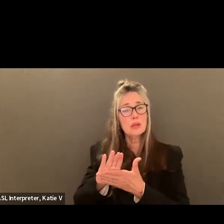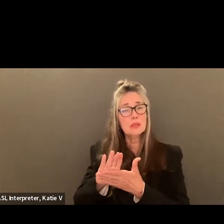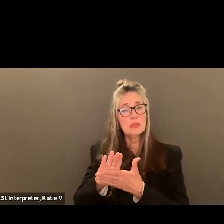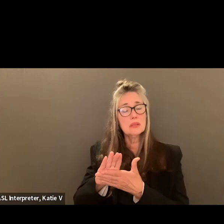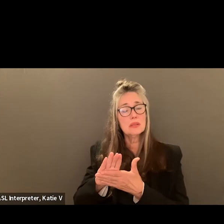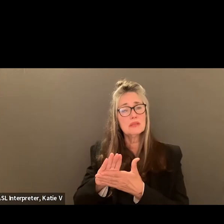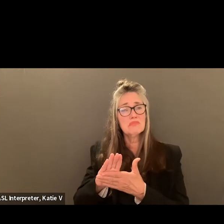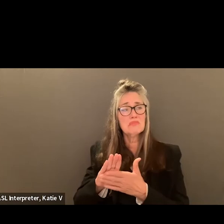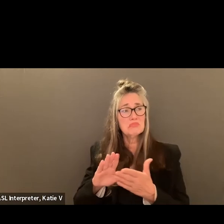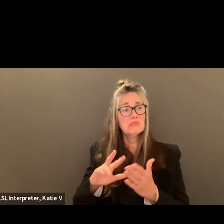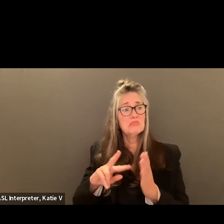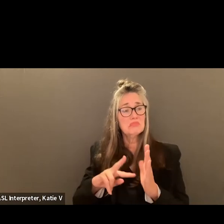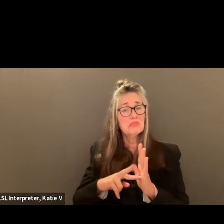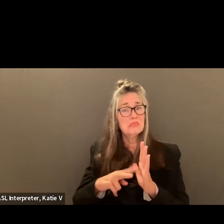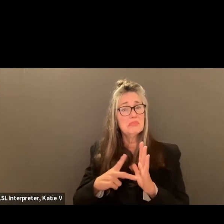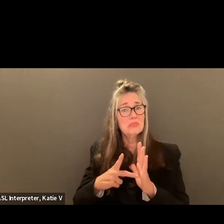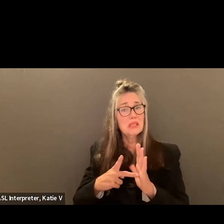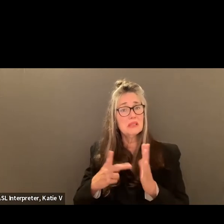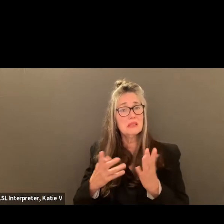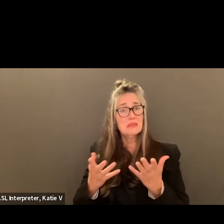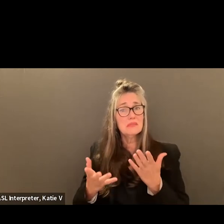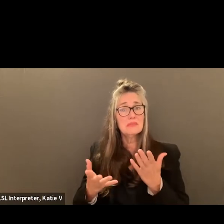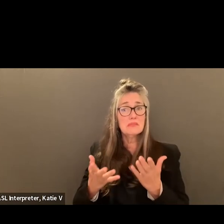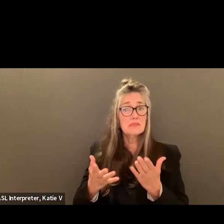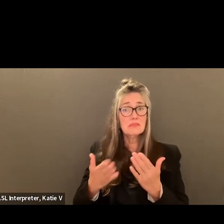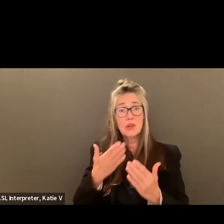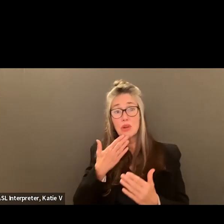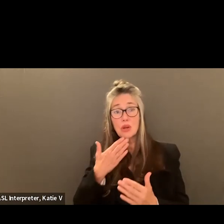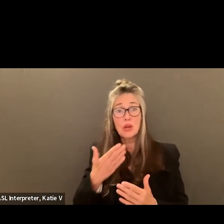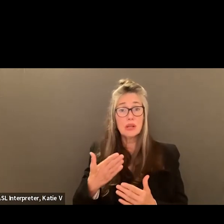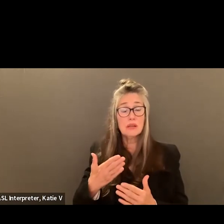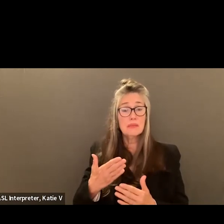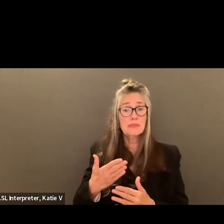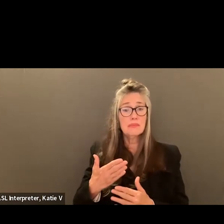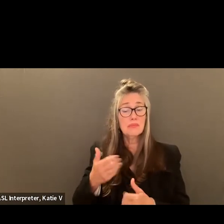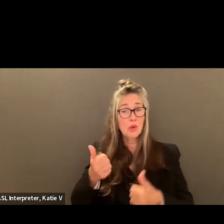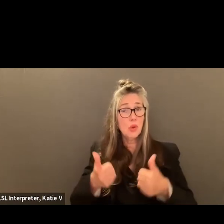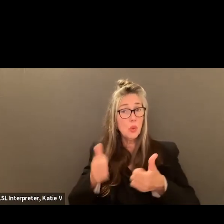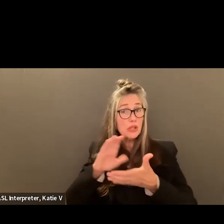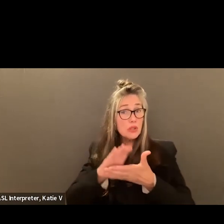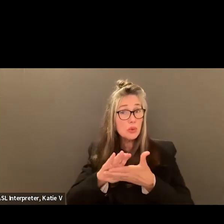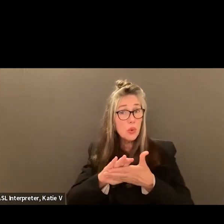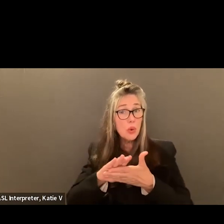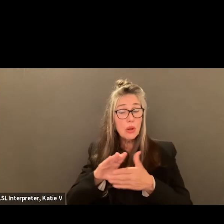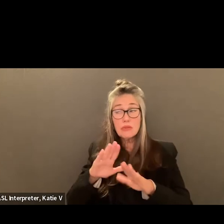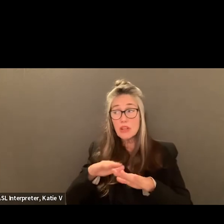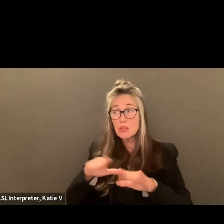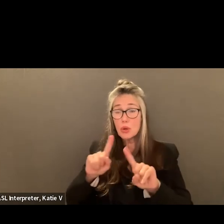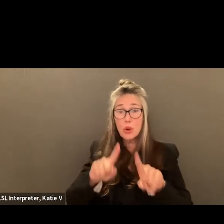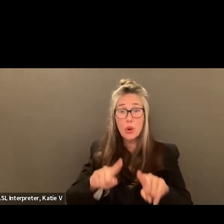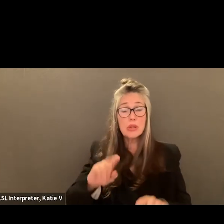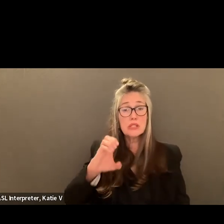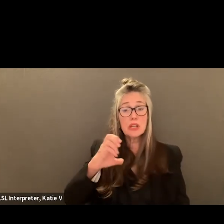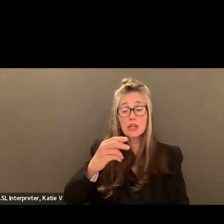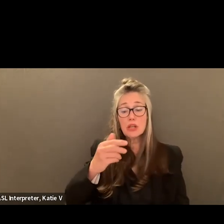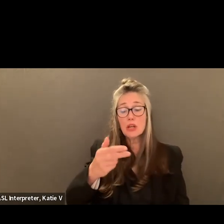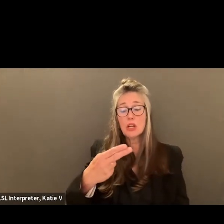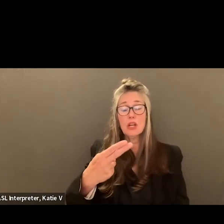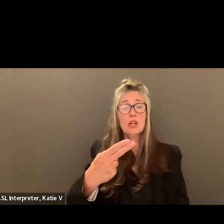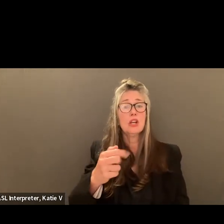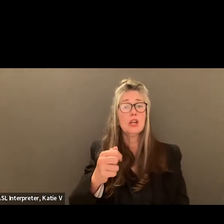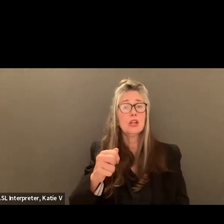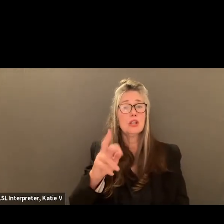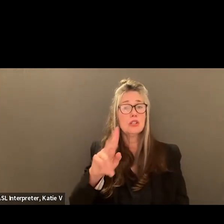For me, that question would be, you know, good to know just which schools they attend. Are they in a charter school? Are they an